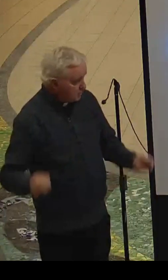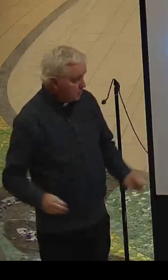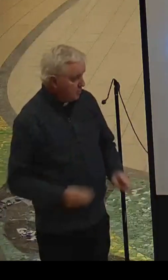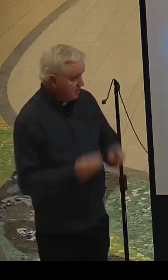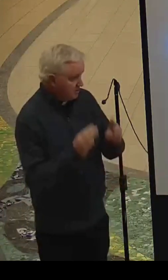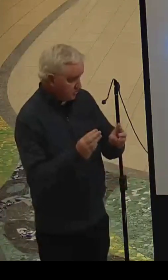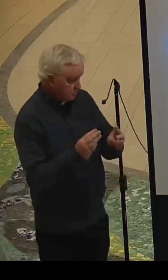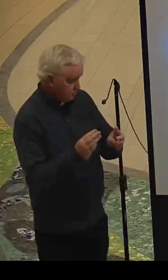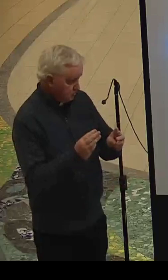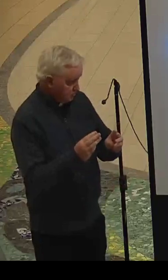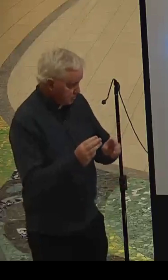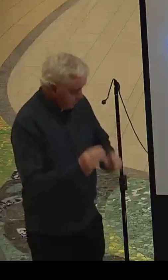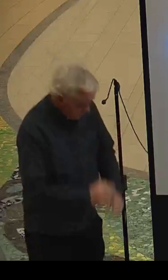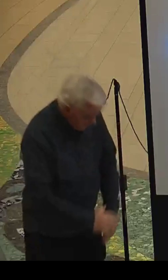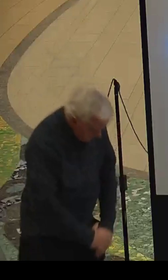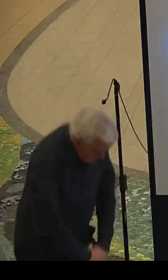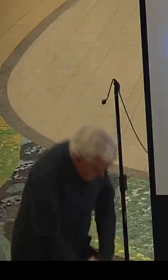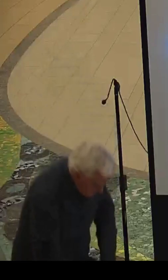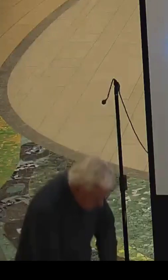we praise you.